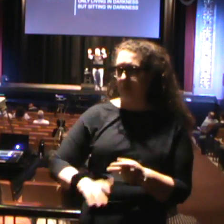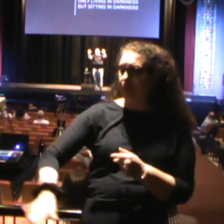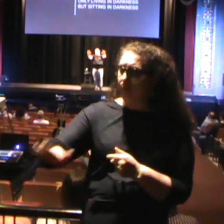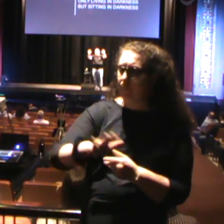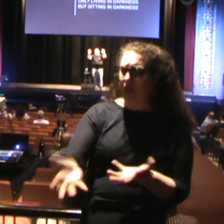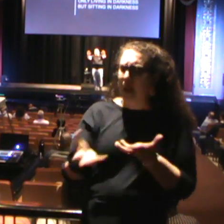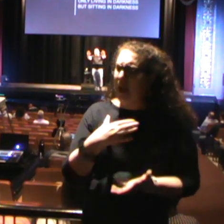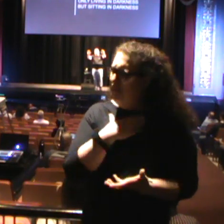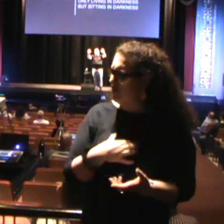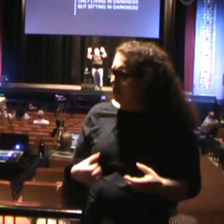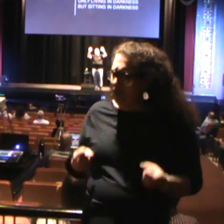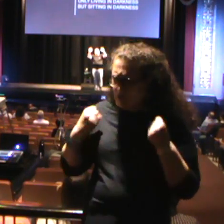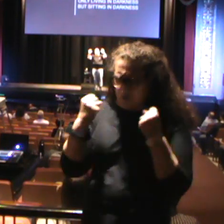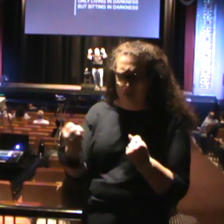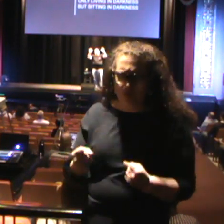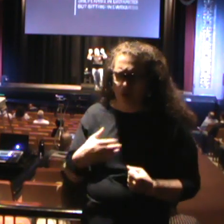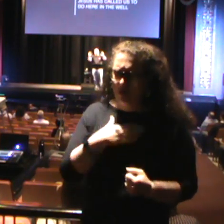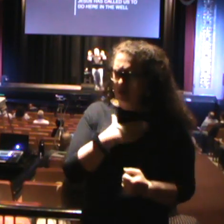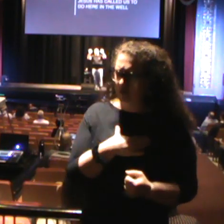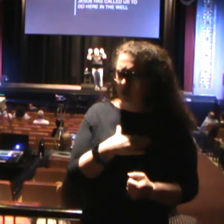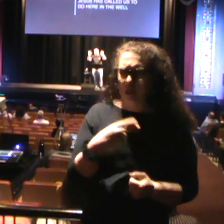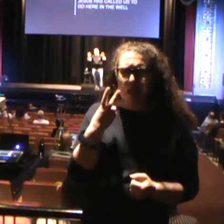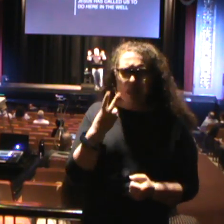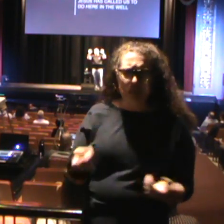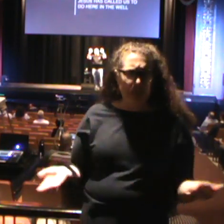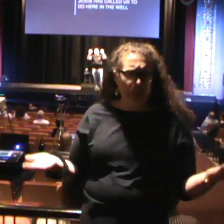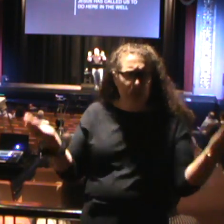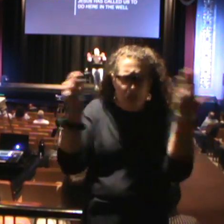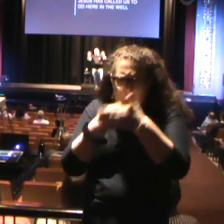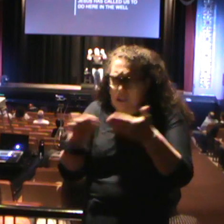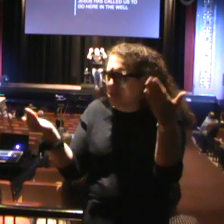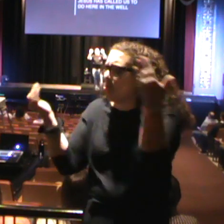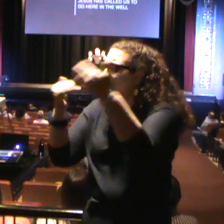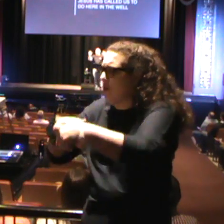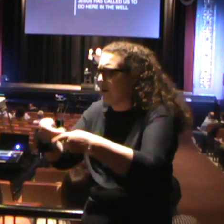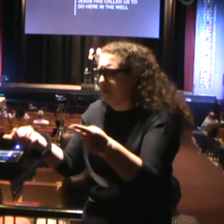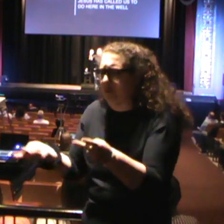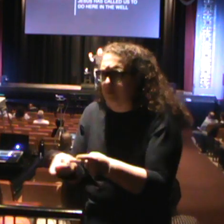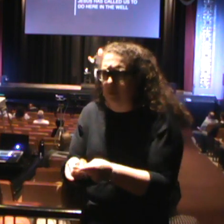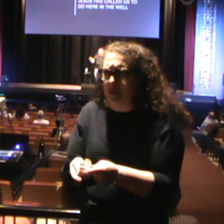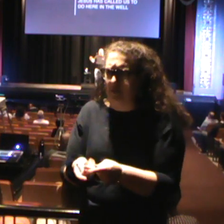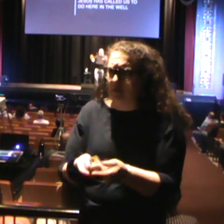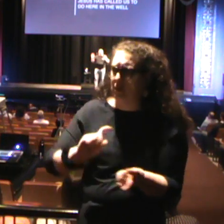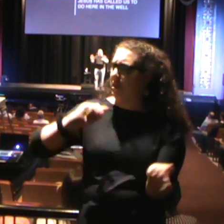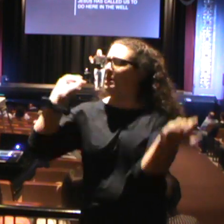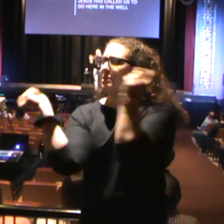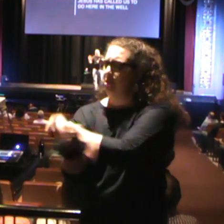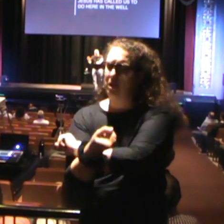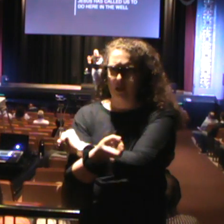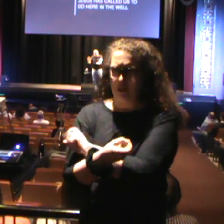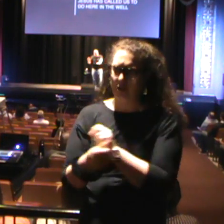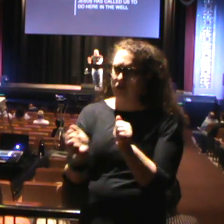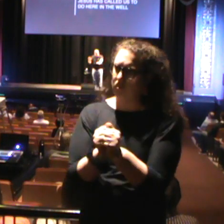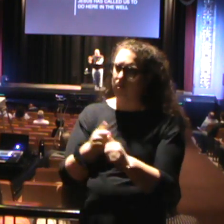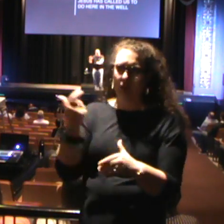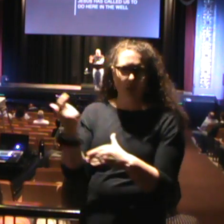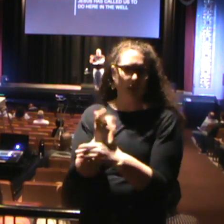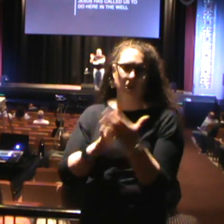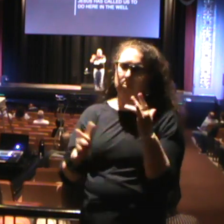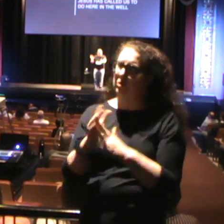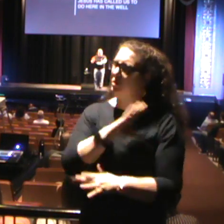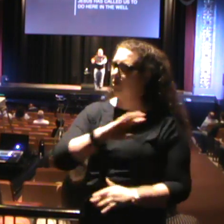desire, a strong desire, to see the darkest places of the world flip upside down with the Gospels used as Christ.